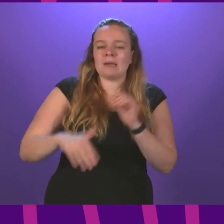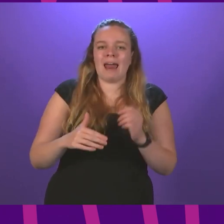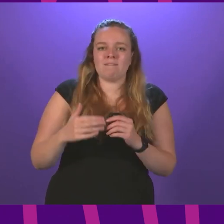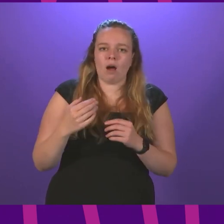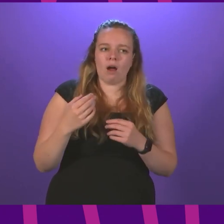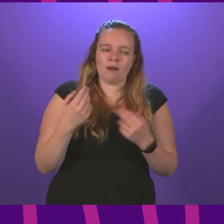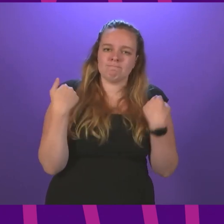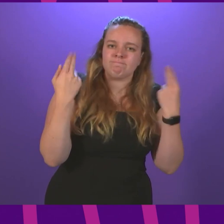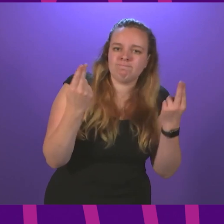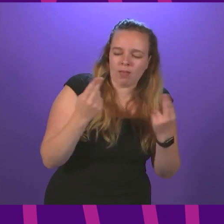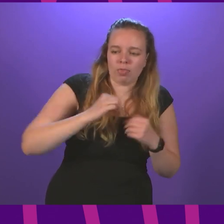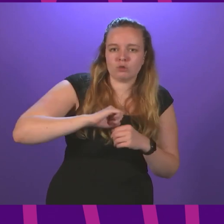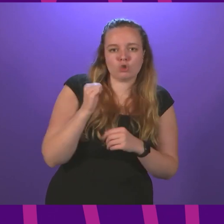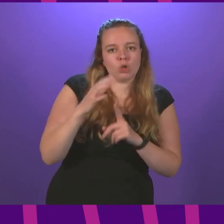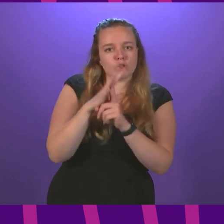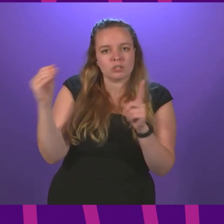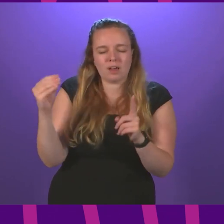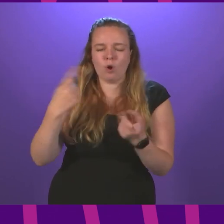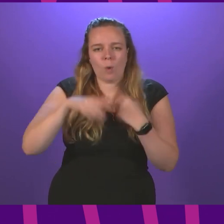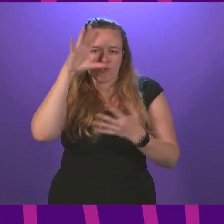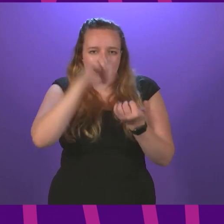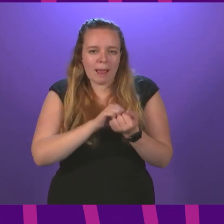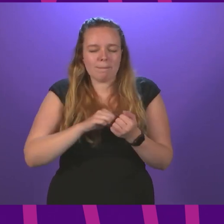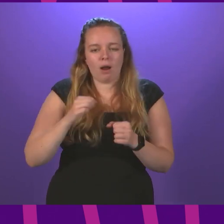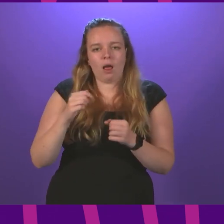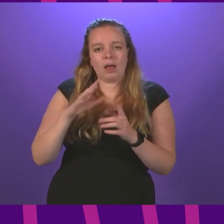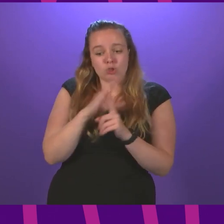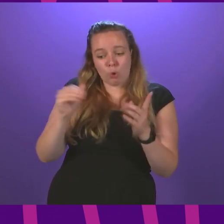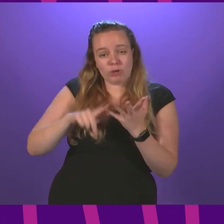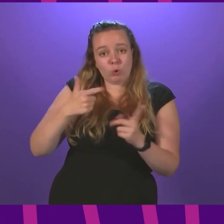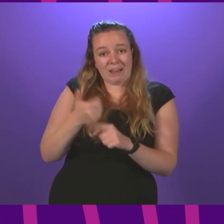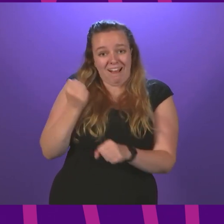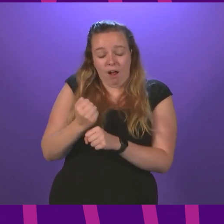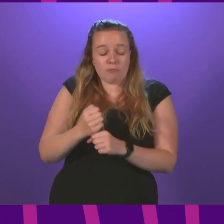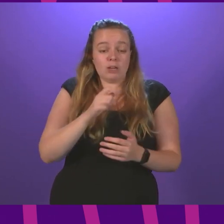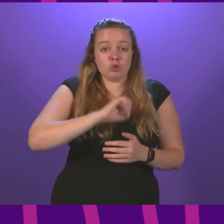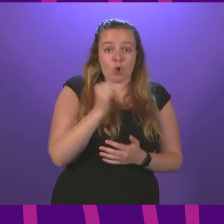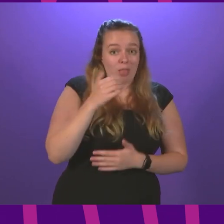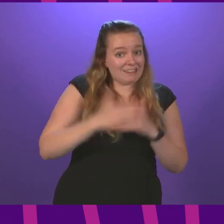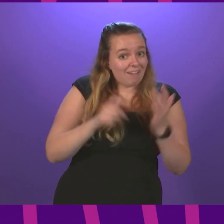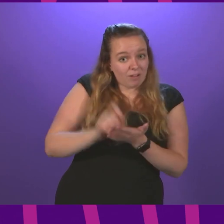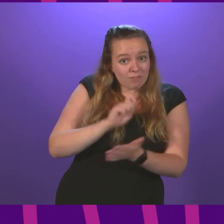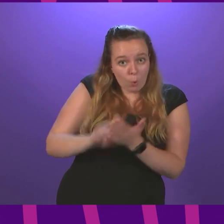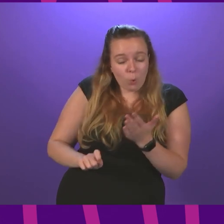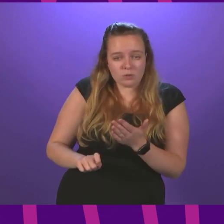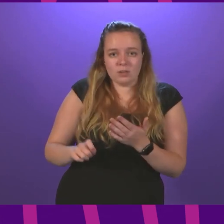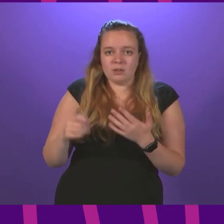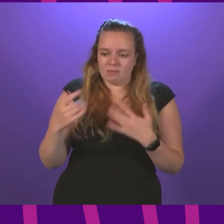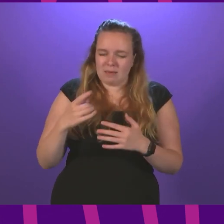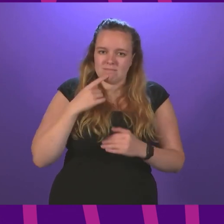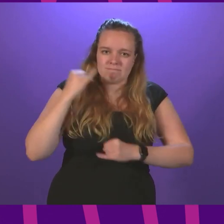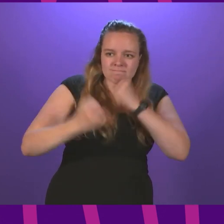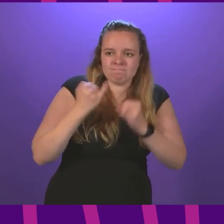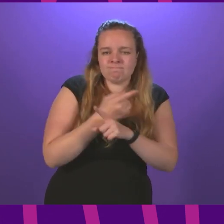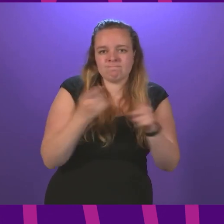the Scottish Conservatives. We will remember that a Tory UK Government that Scotland never voted for willfully punished